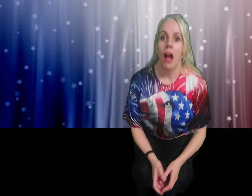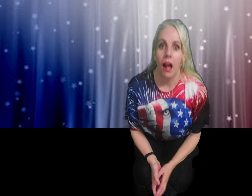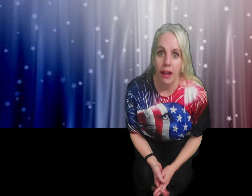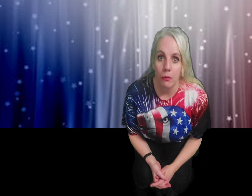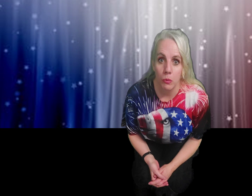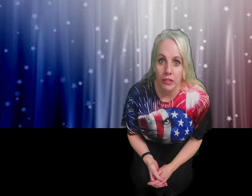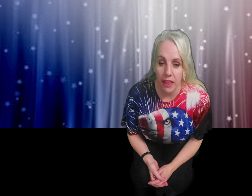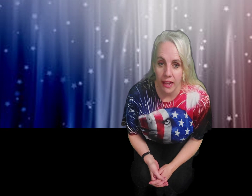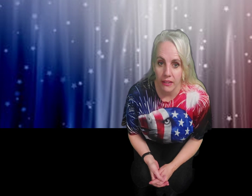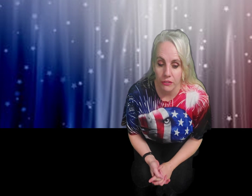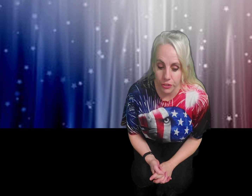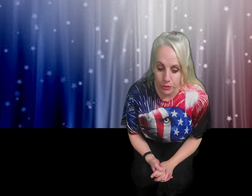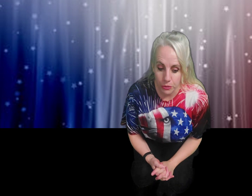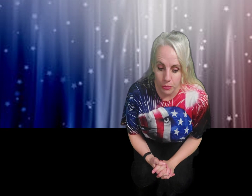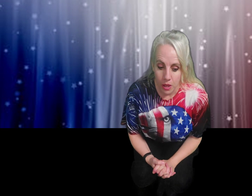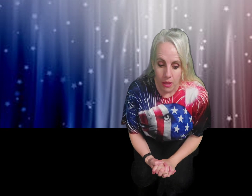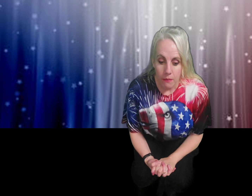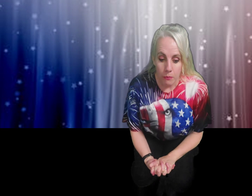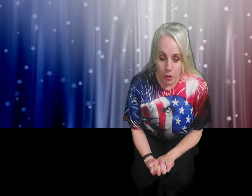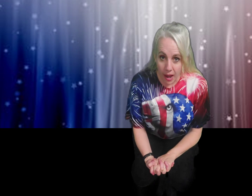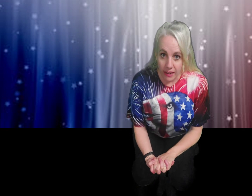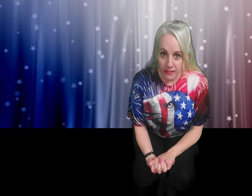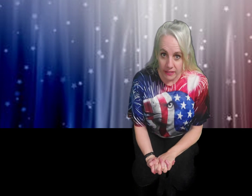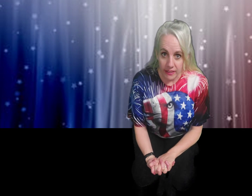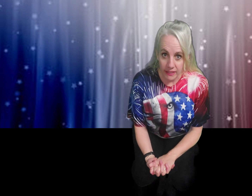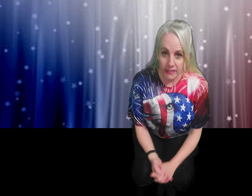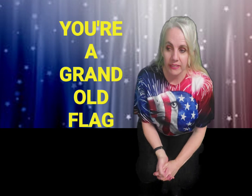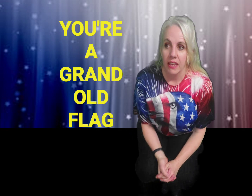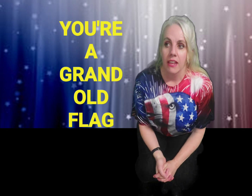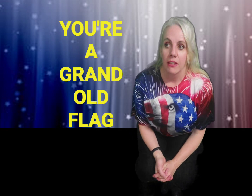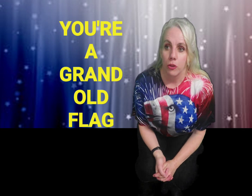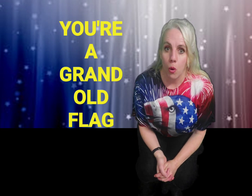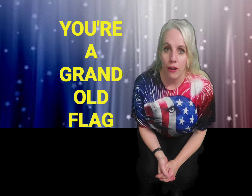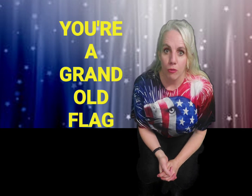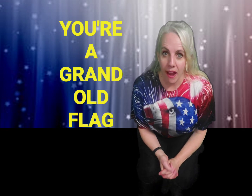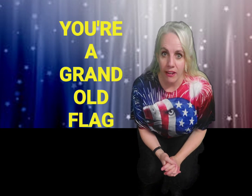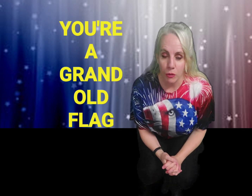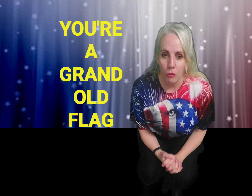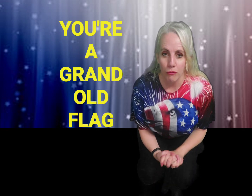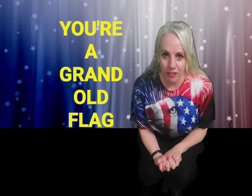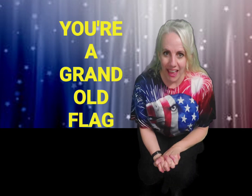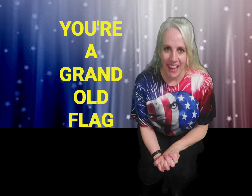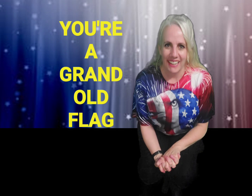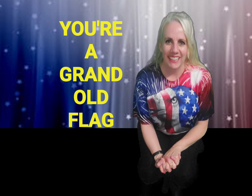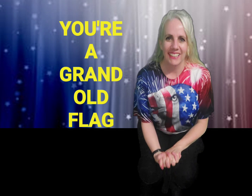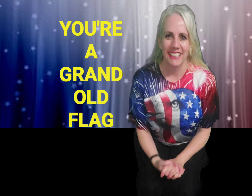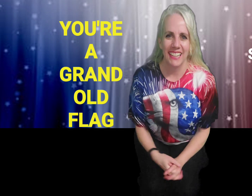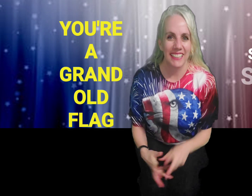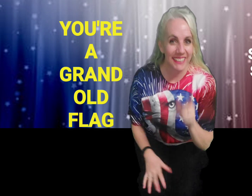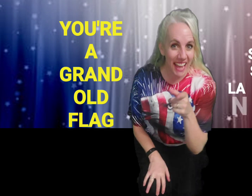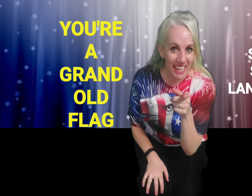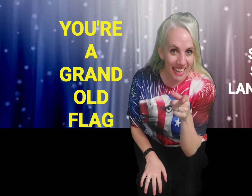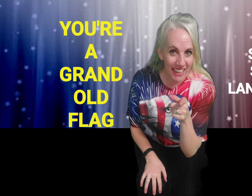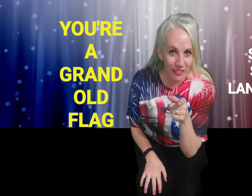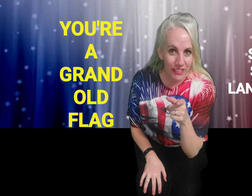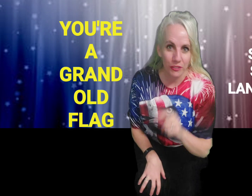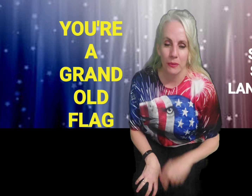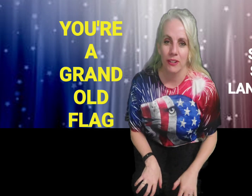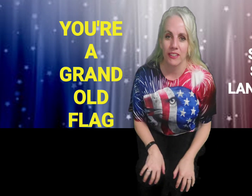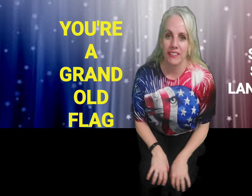I would like to practice your grand old flag in sign language. We're going to